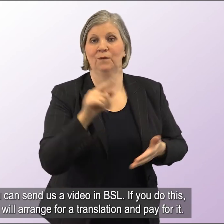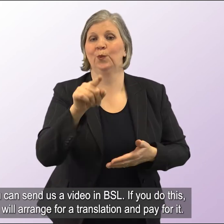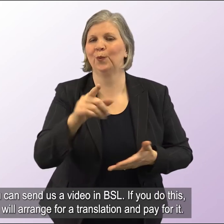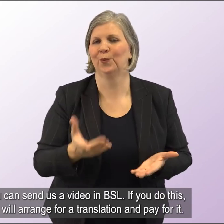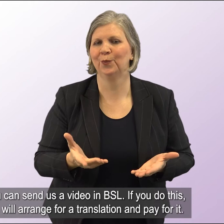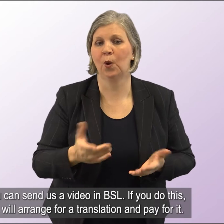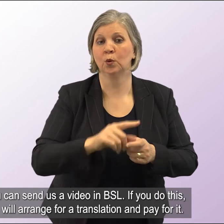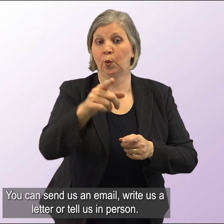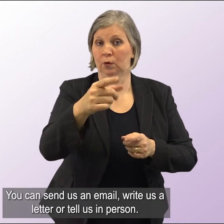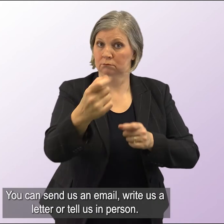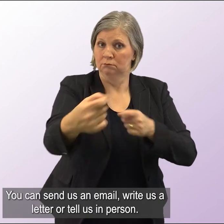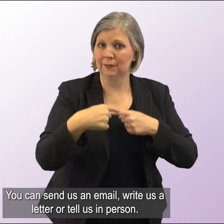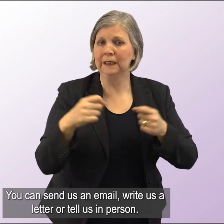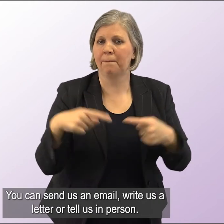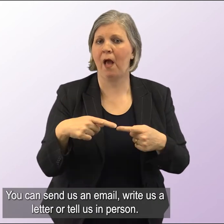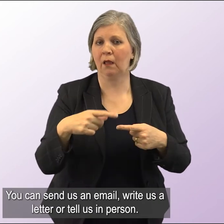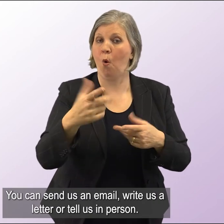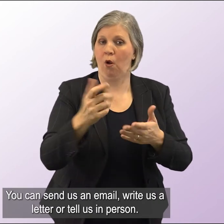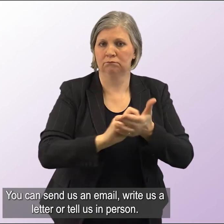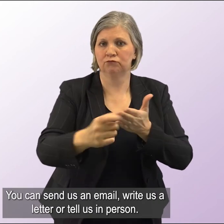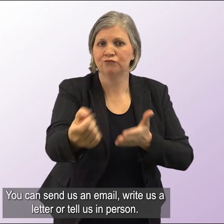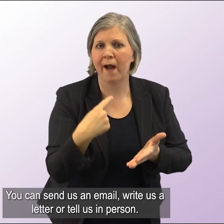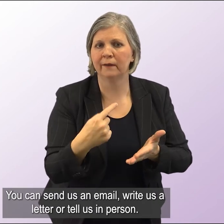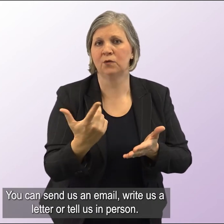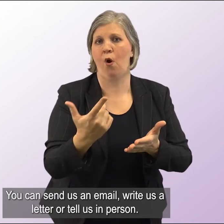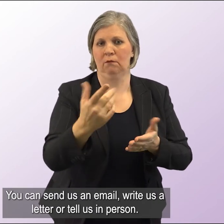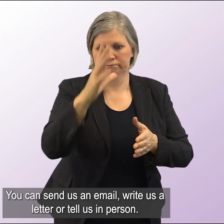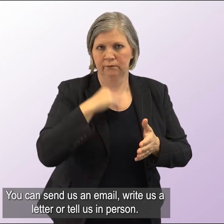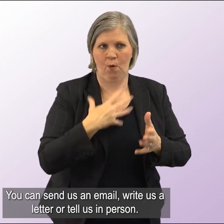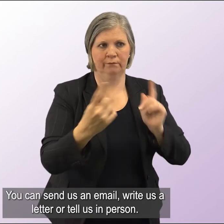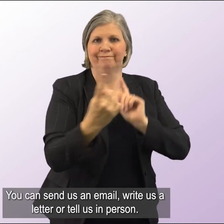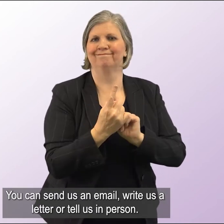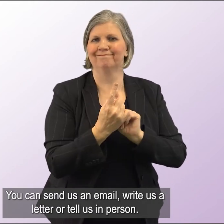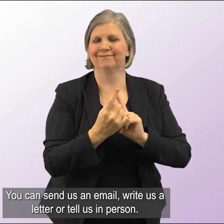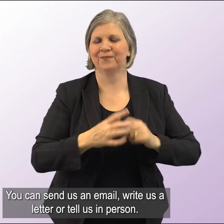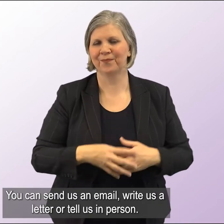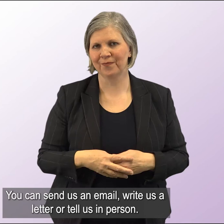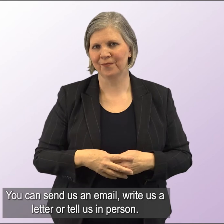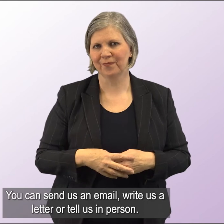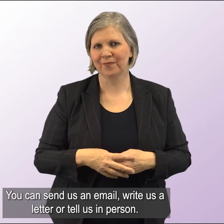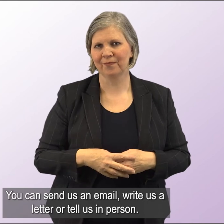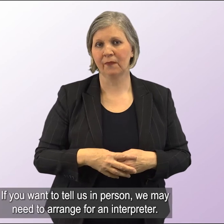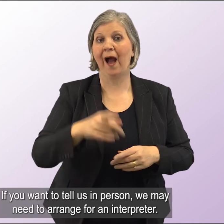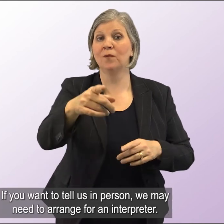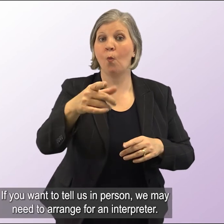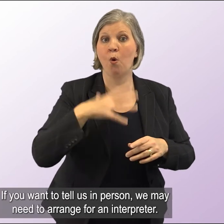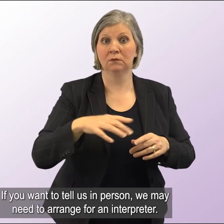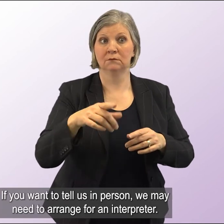pay for it. You can send us an email, write us a letter or tell us in person. If you